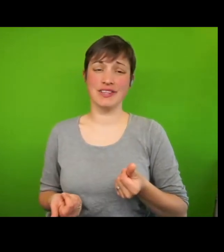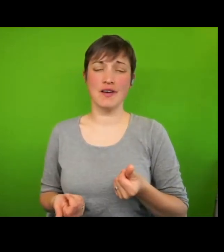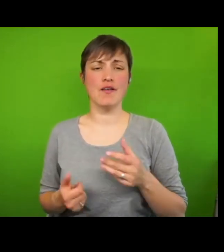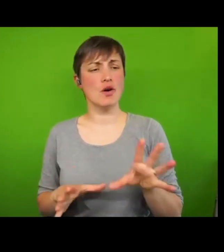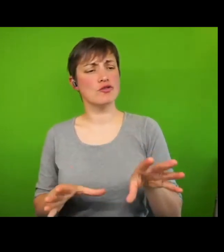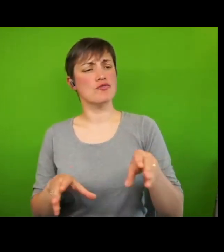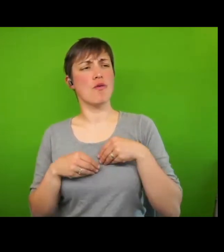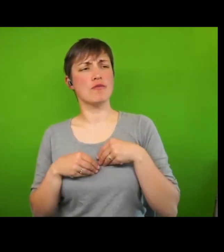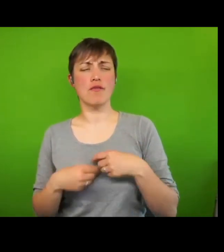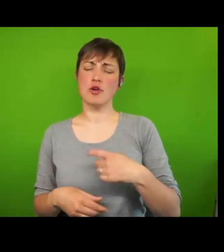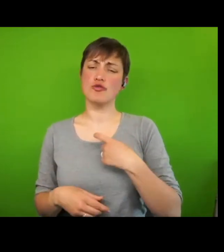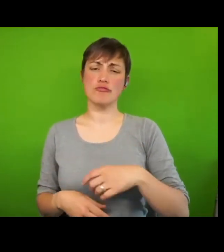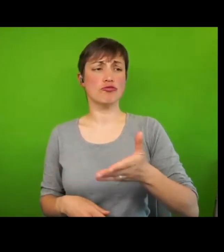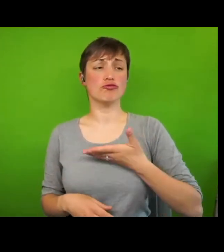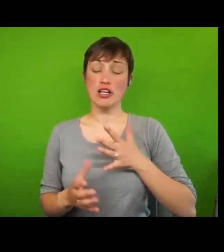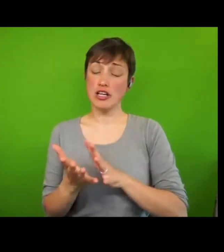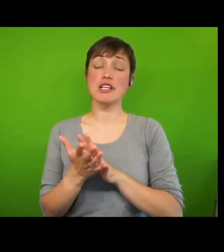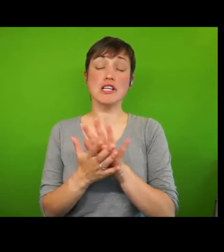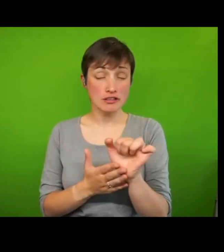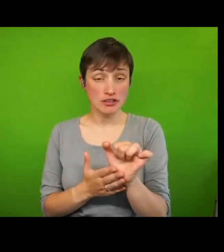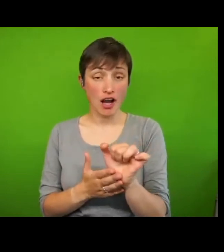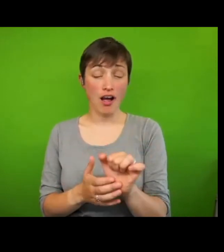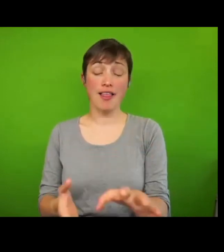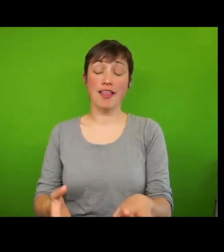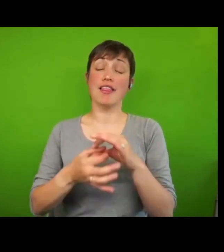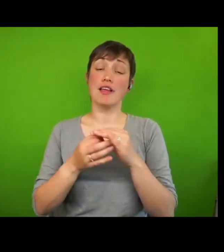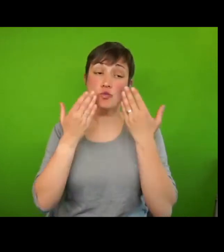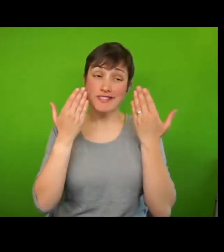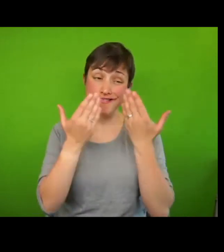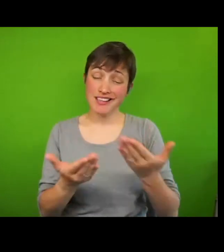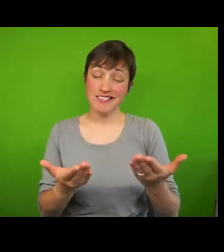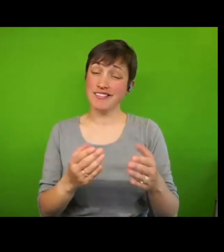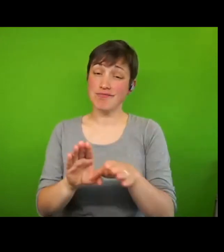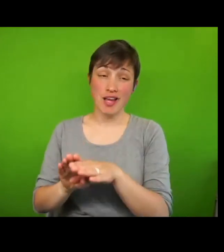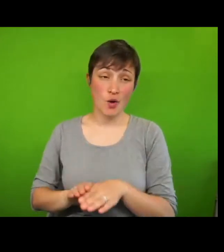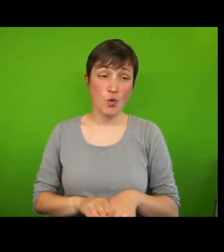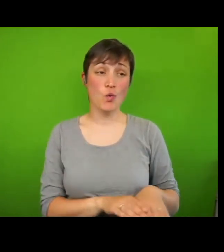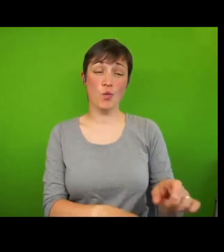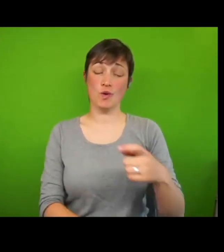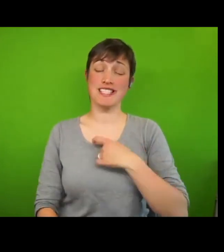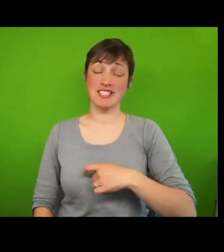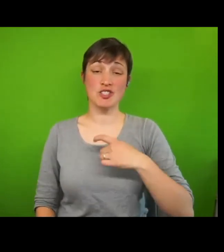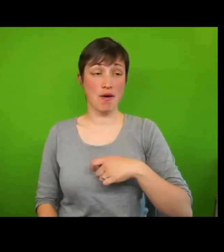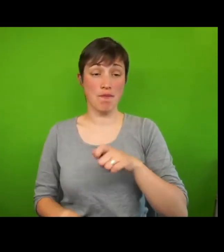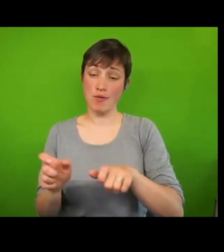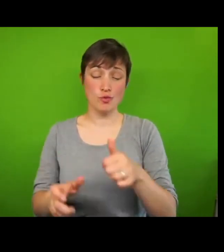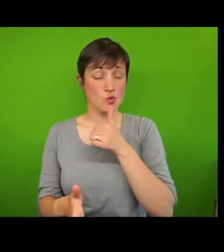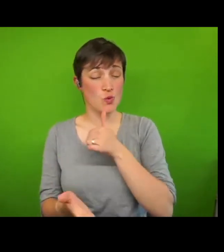culture, premised on respect for the human dignity and equal citizenship of service users.